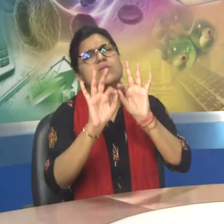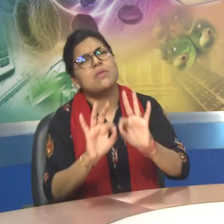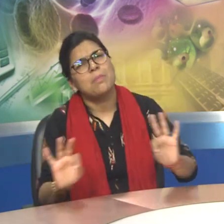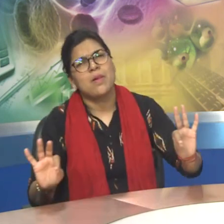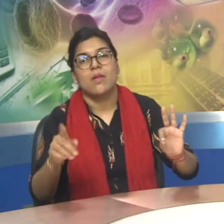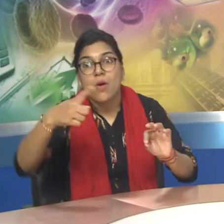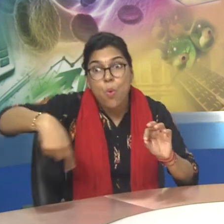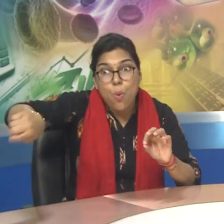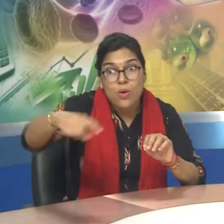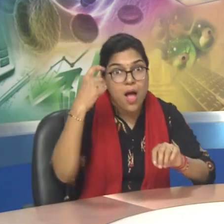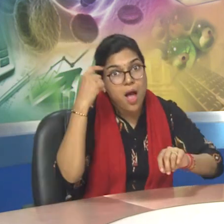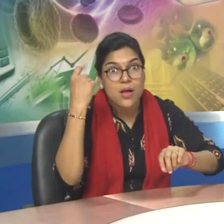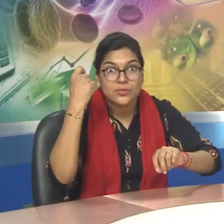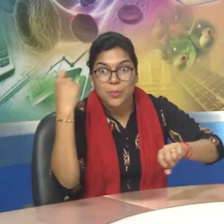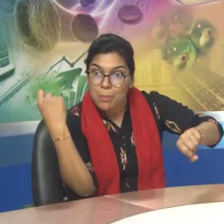minimal educational level.